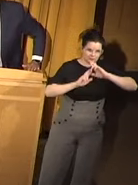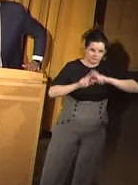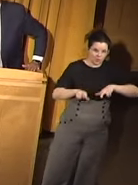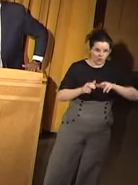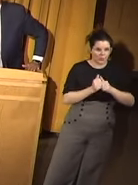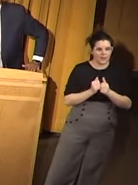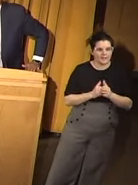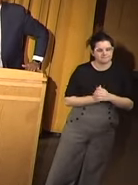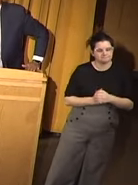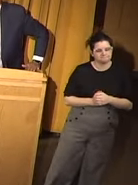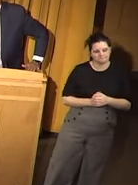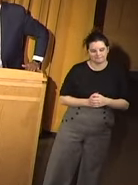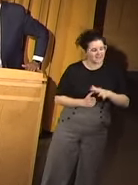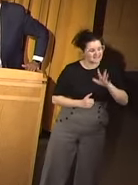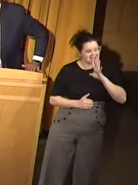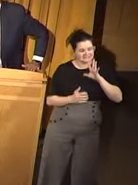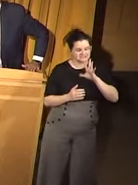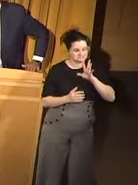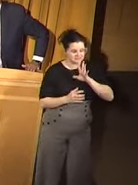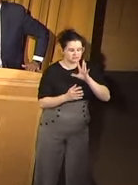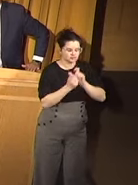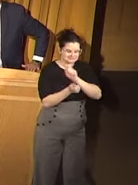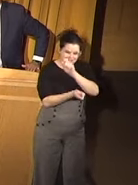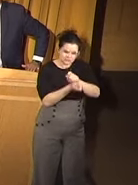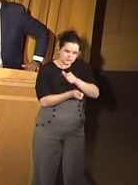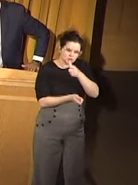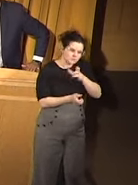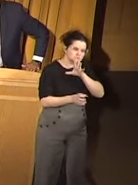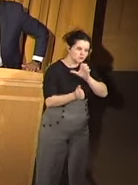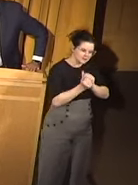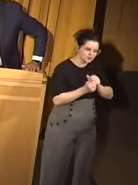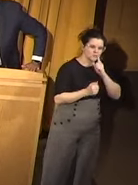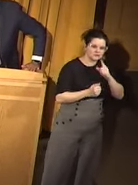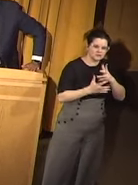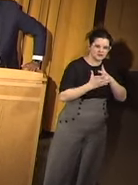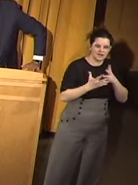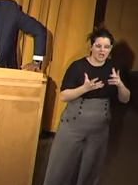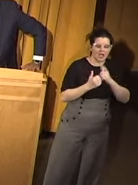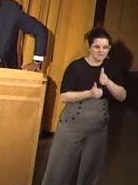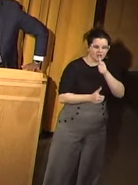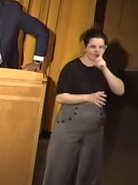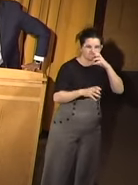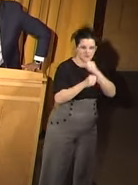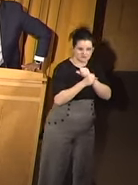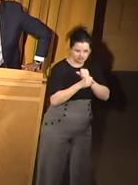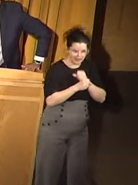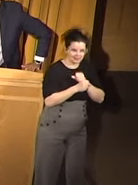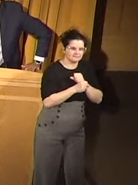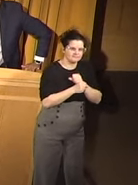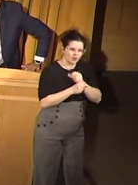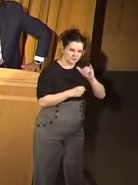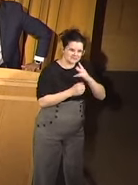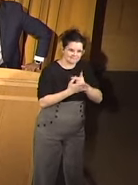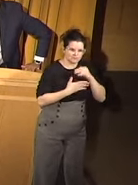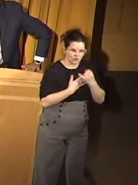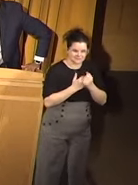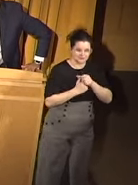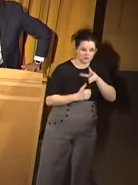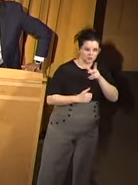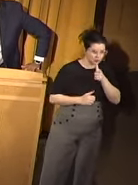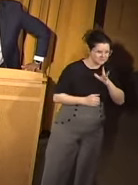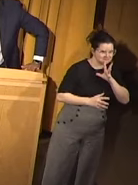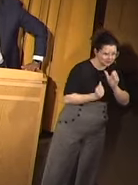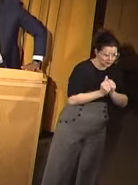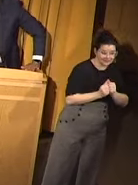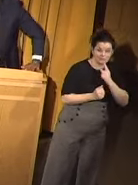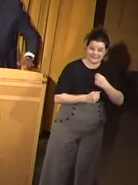I can't speak to specifically who we spoke to because we did offer confidentiality on that project of who we spoke to. But